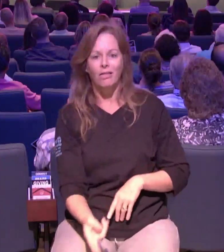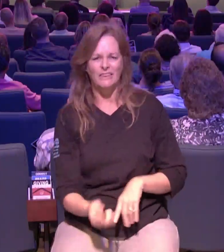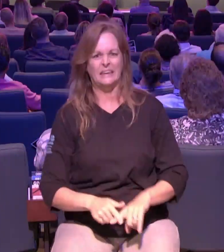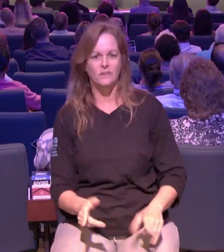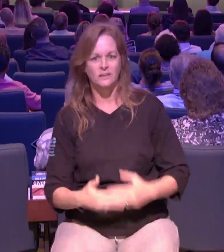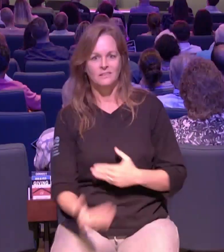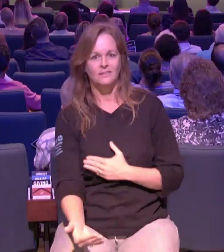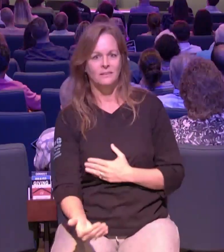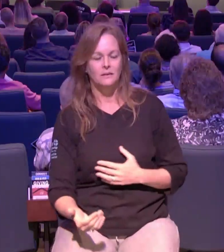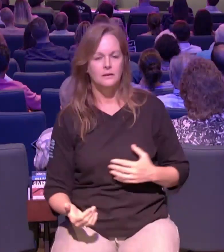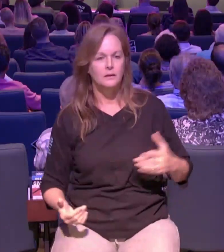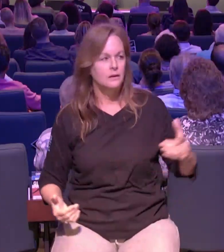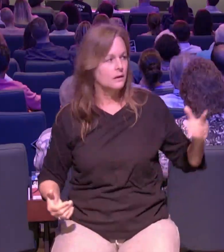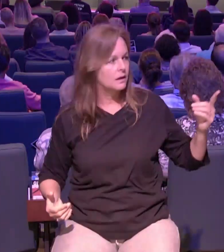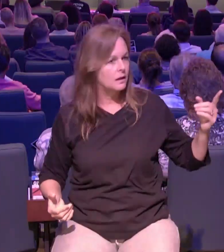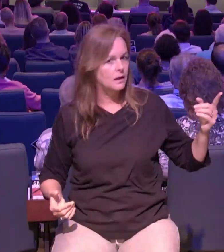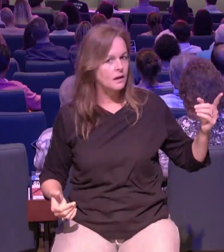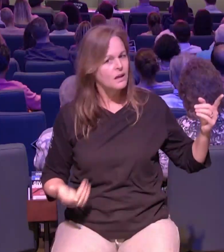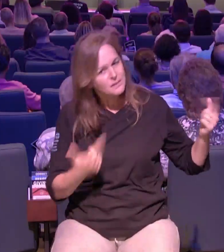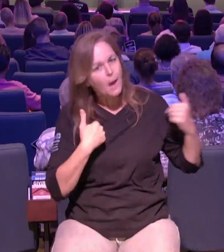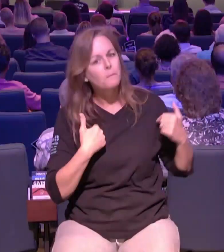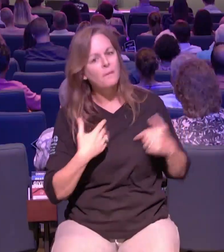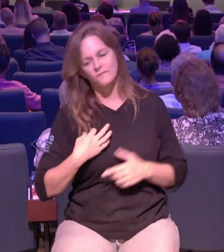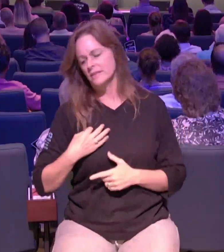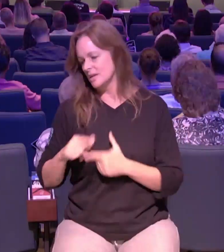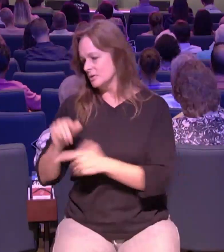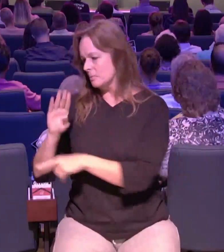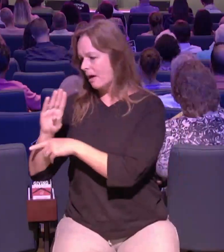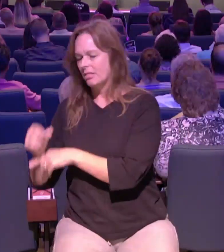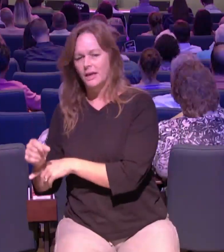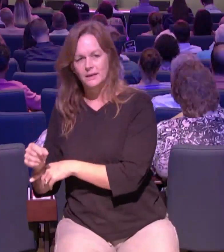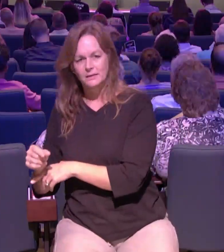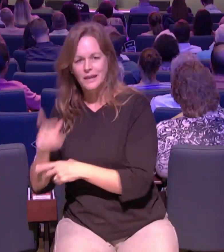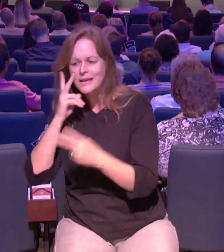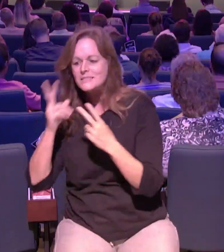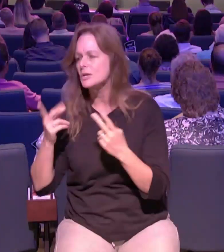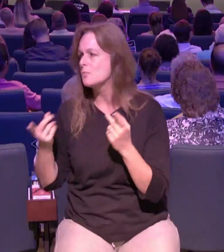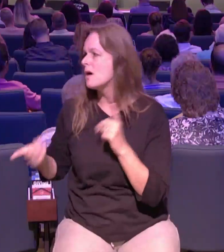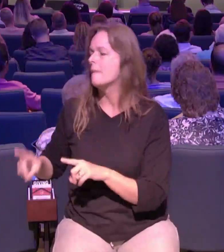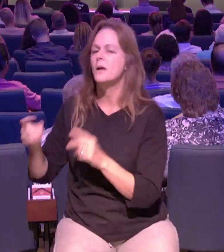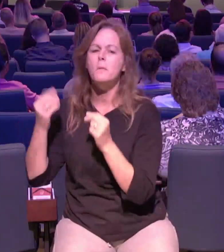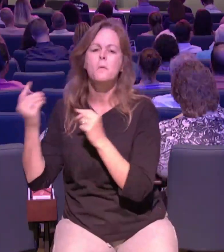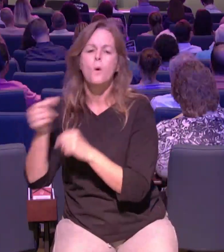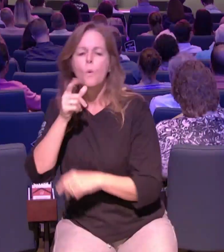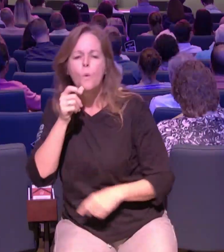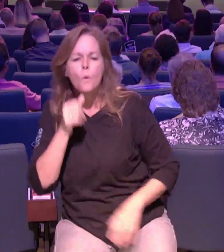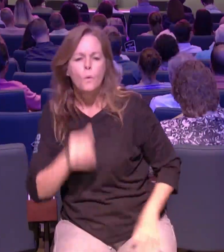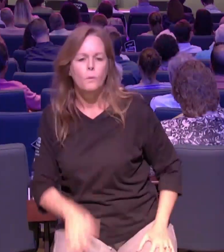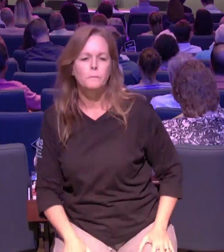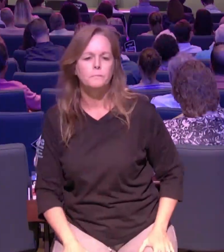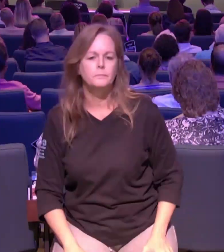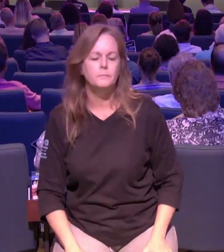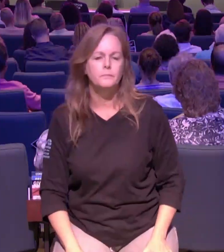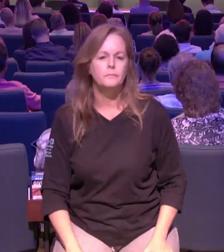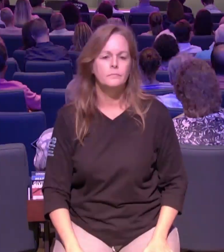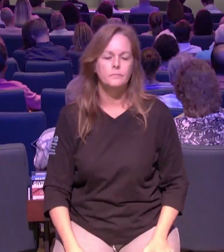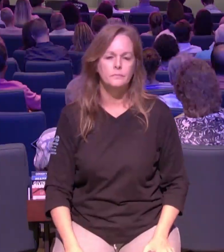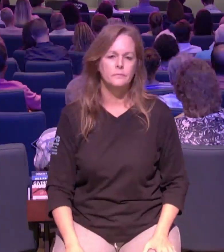corner of your mat the second thing is you got to push through the mess you got to pick up the mat you got to push through the mess these four guys didn't let